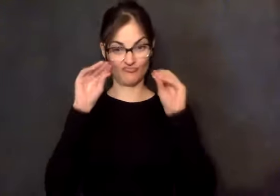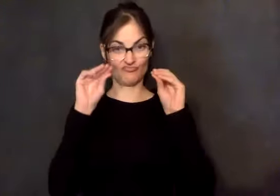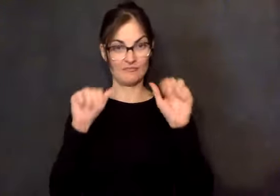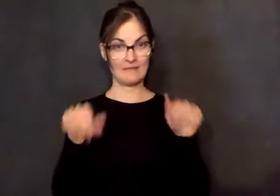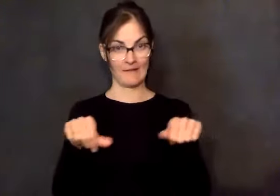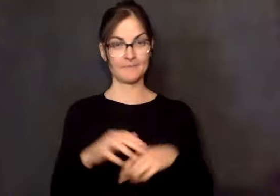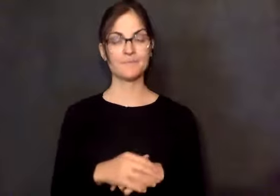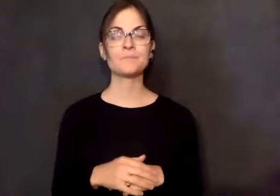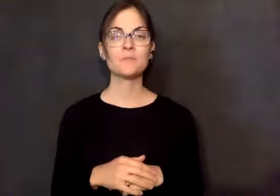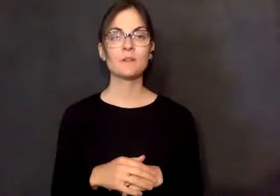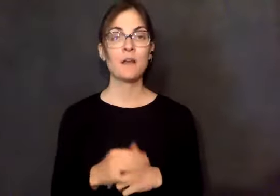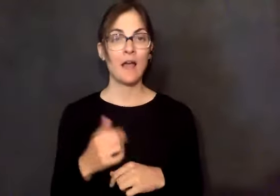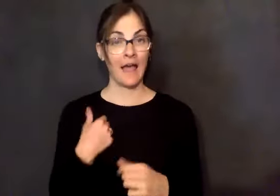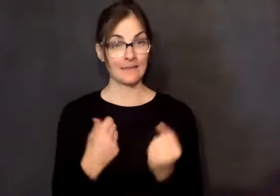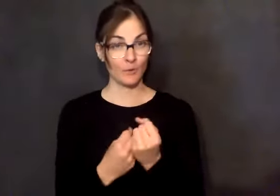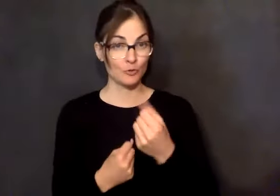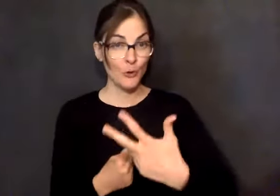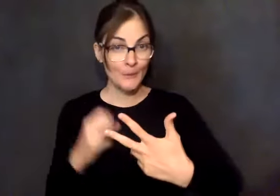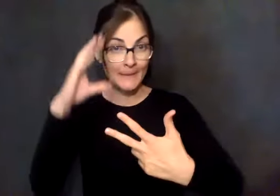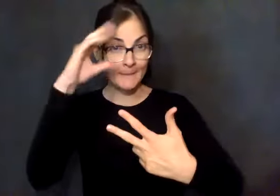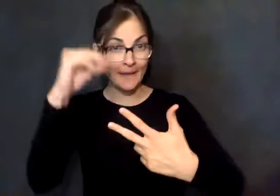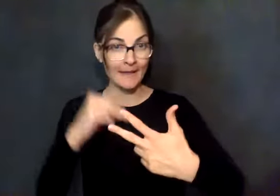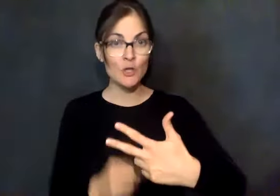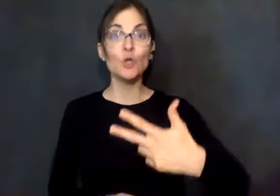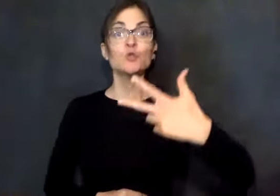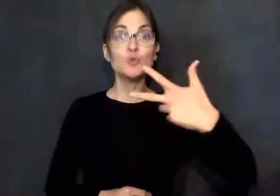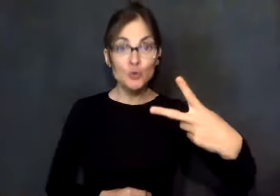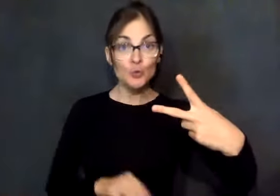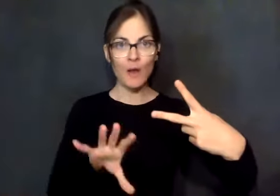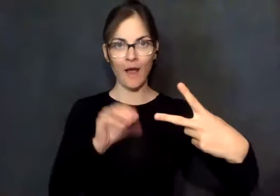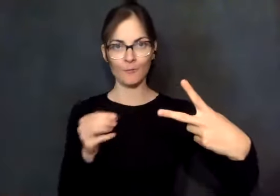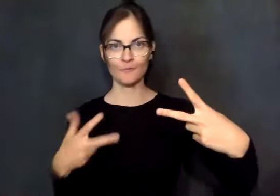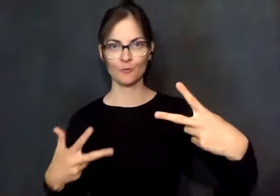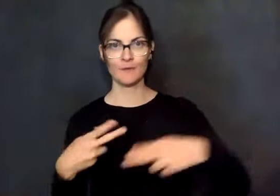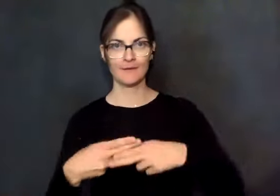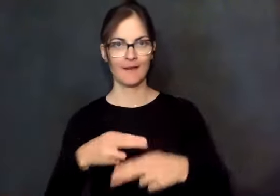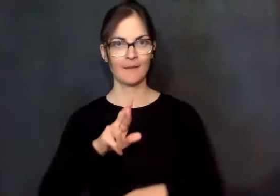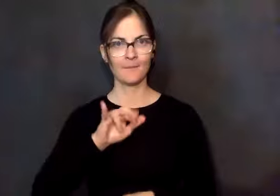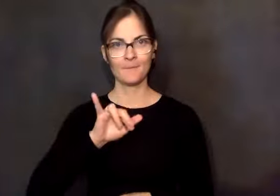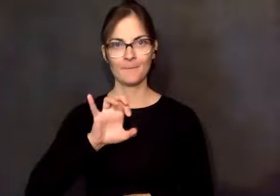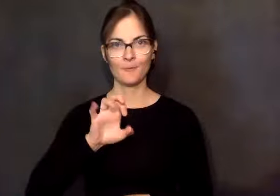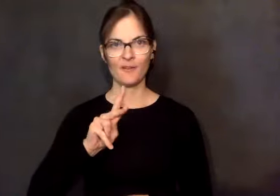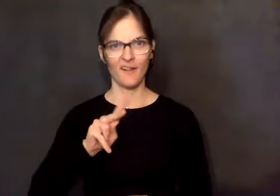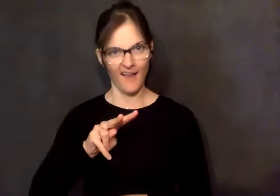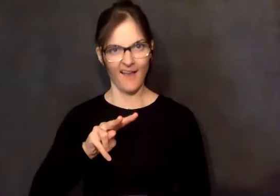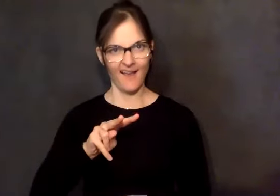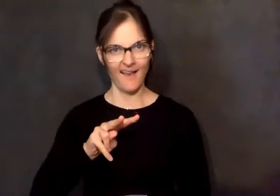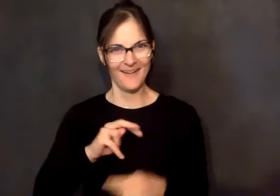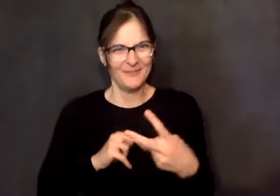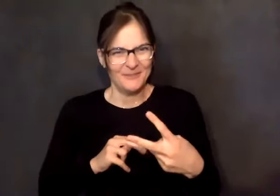like I say, I have three men that I sponsor and two of them are named Rick. Two of them are named Rick.